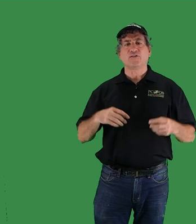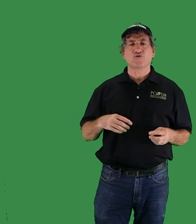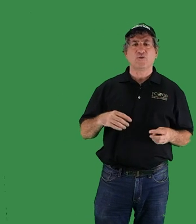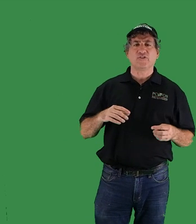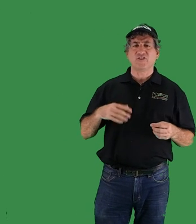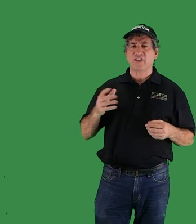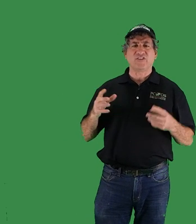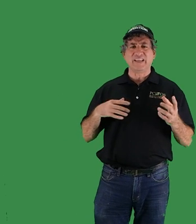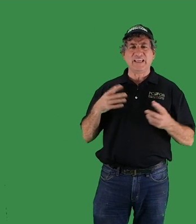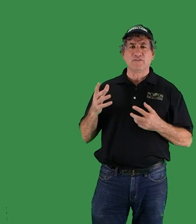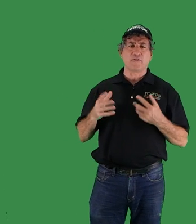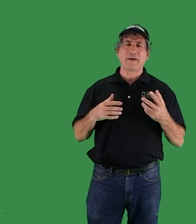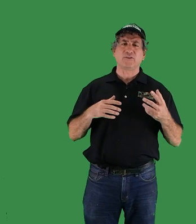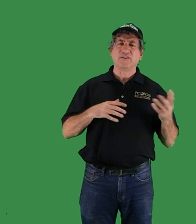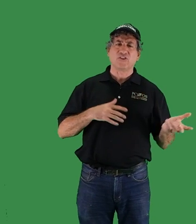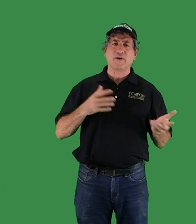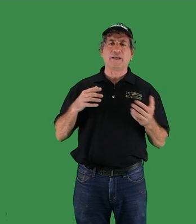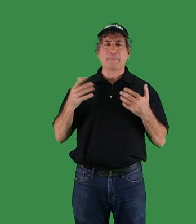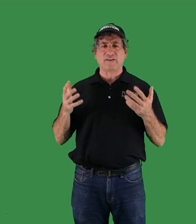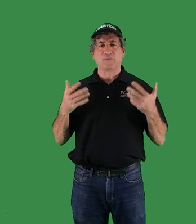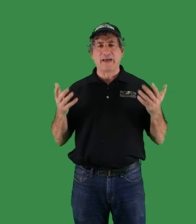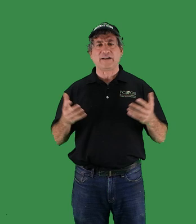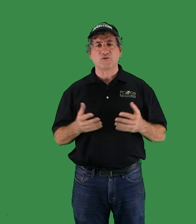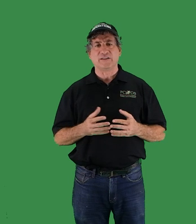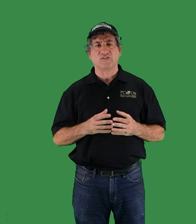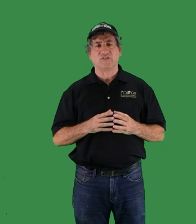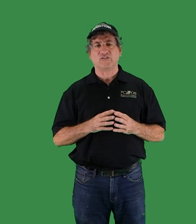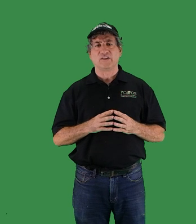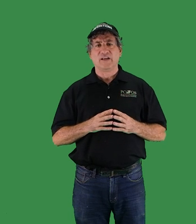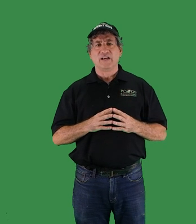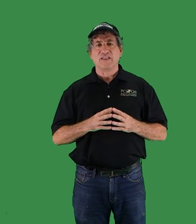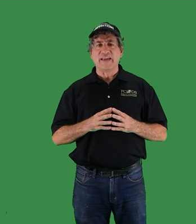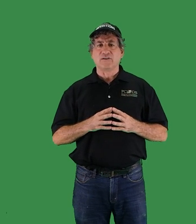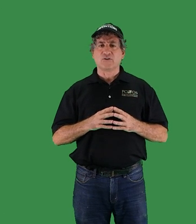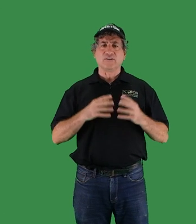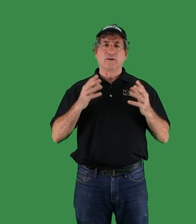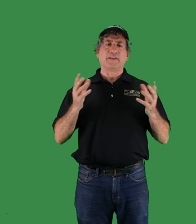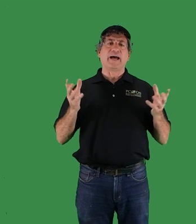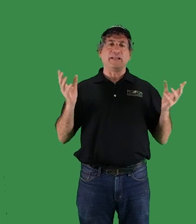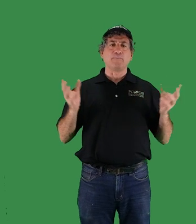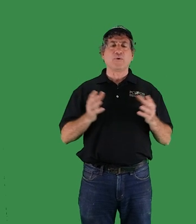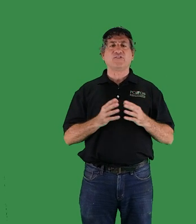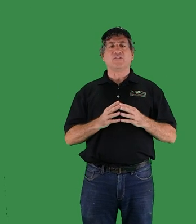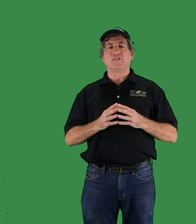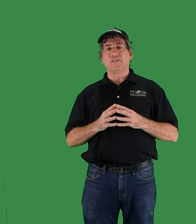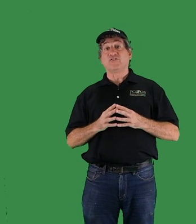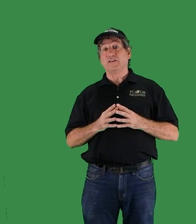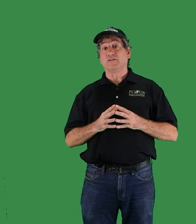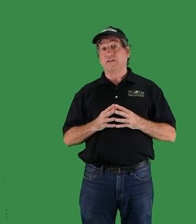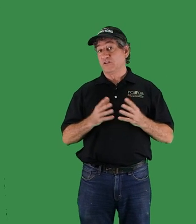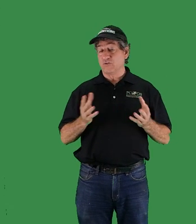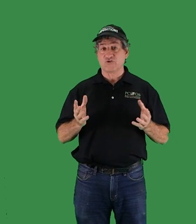control suggesting a need for better integrated pest management since they couldn't apply any poisons in the sealed enclosure.